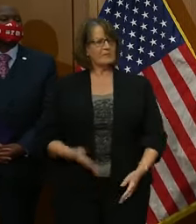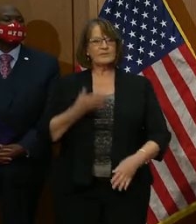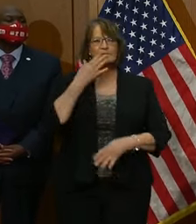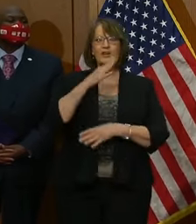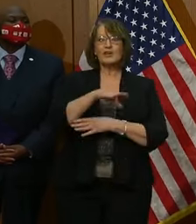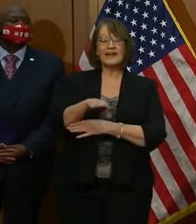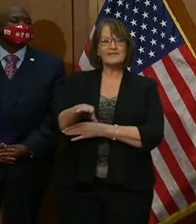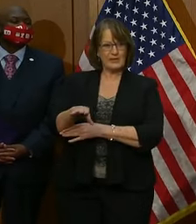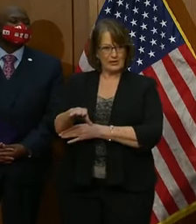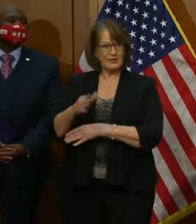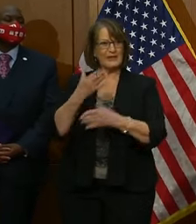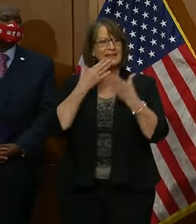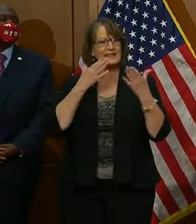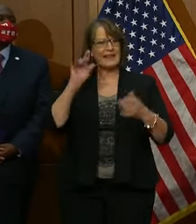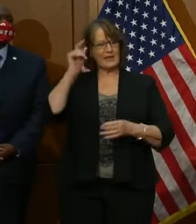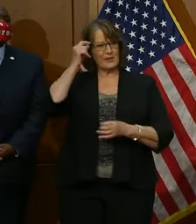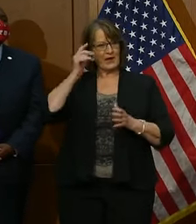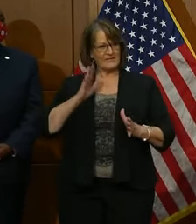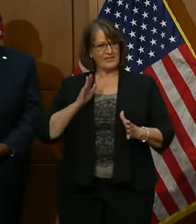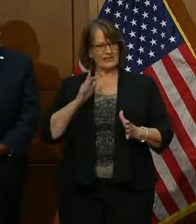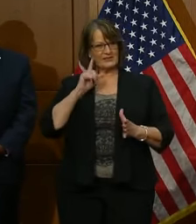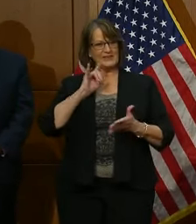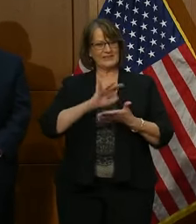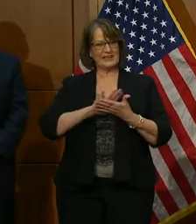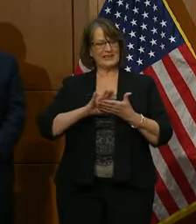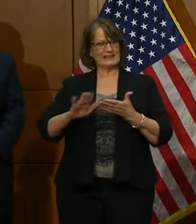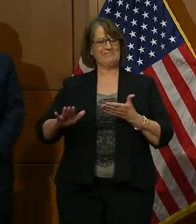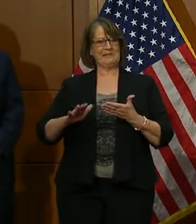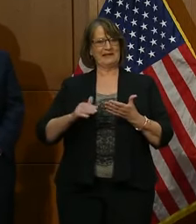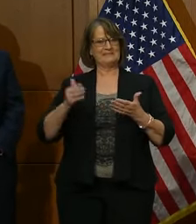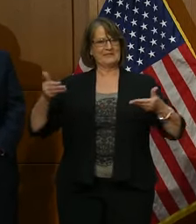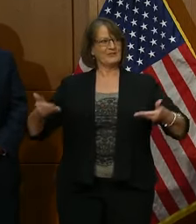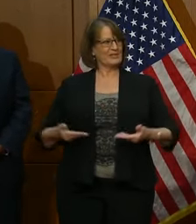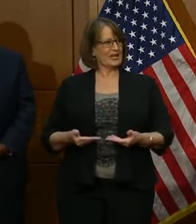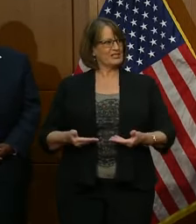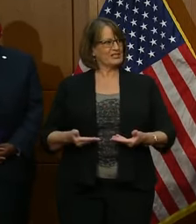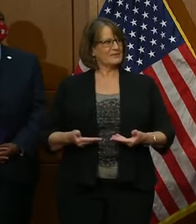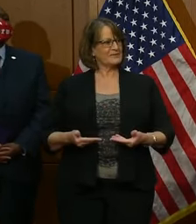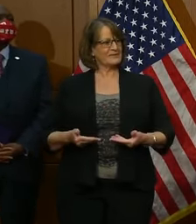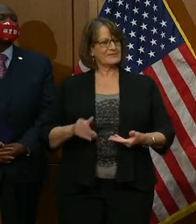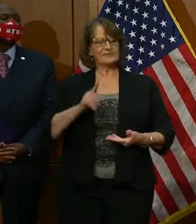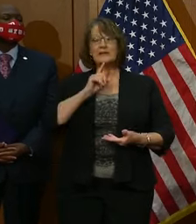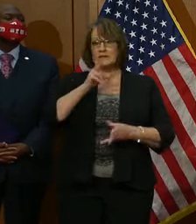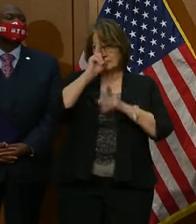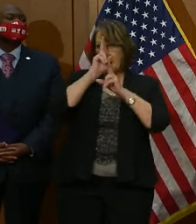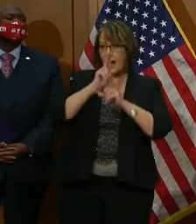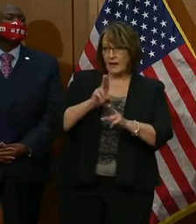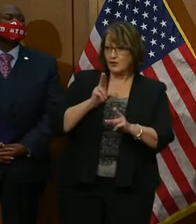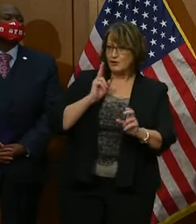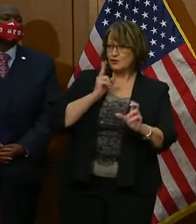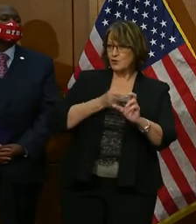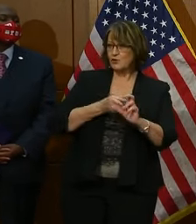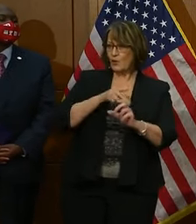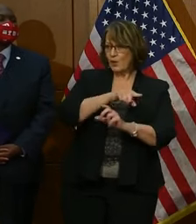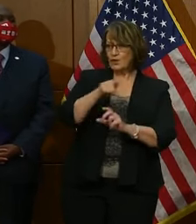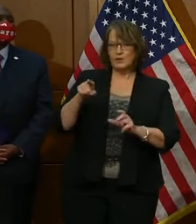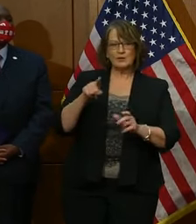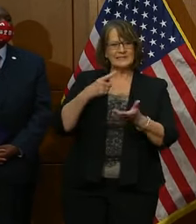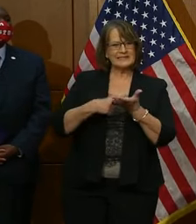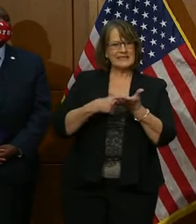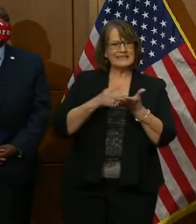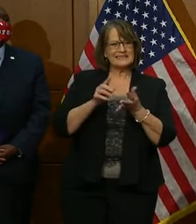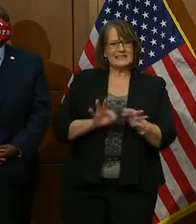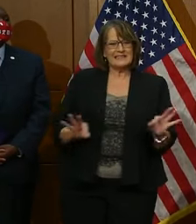Good afternoon, thank you, Governor, for that very generous introduction. It is indeed an honor to join you to discuss the critical